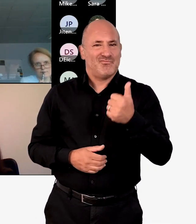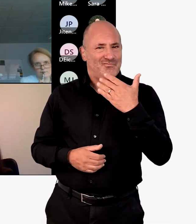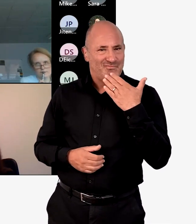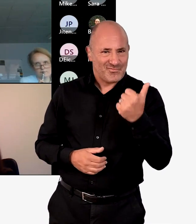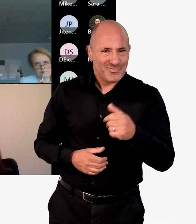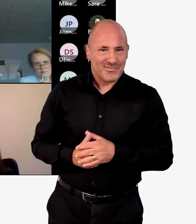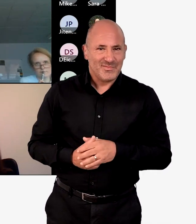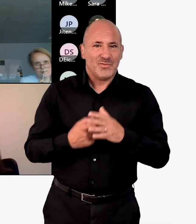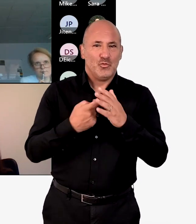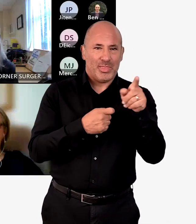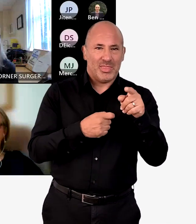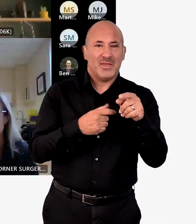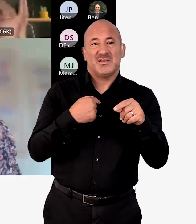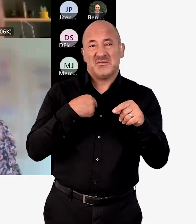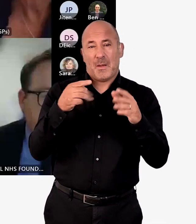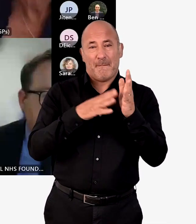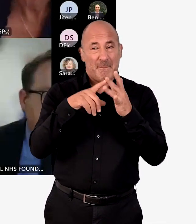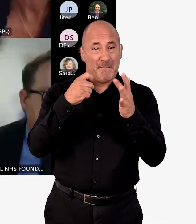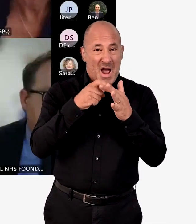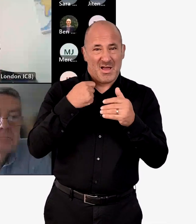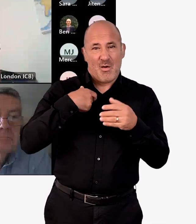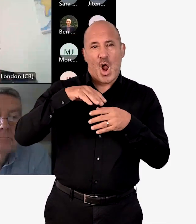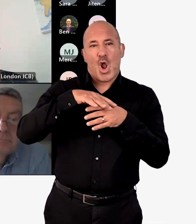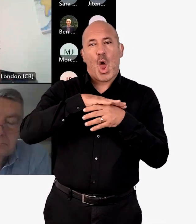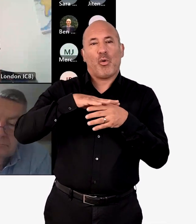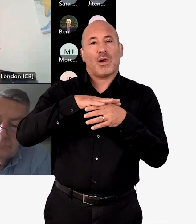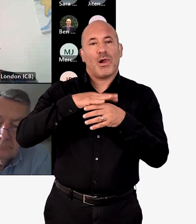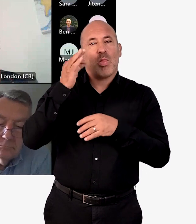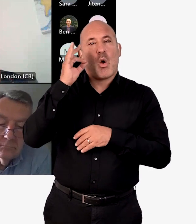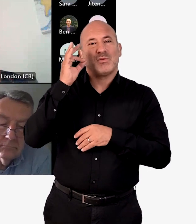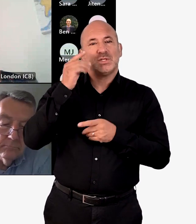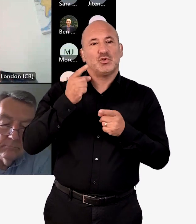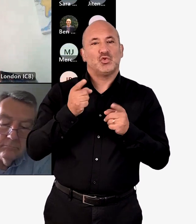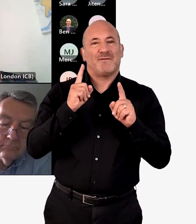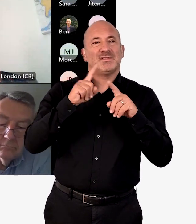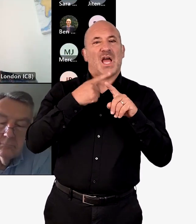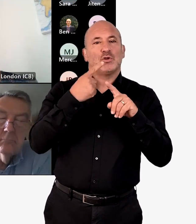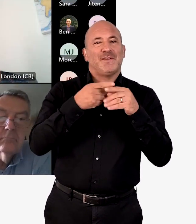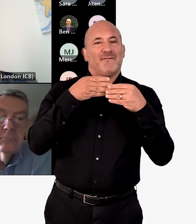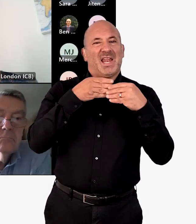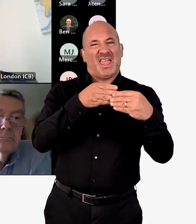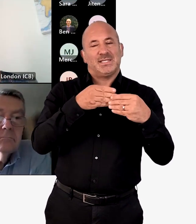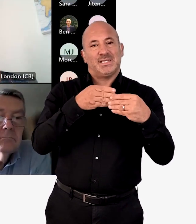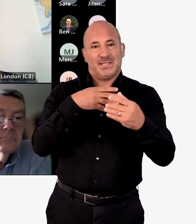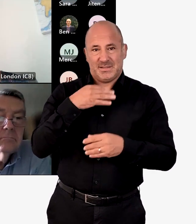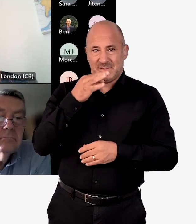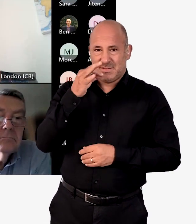Thank you for those comments, Ruth. And if I could go to Mike Jackson now, our local authority,